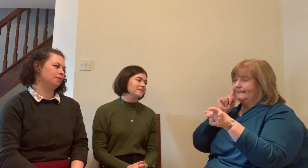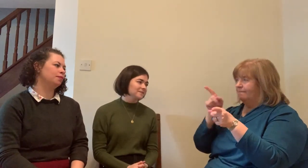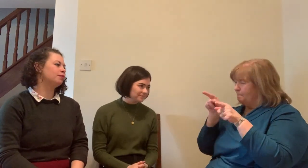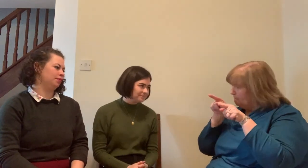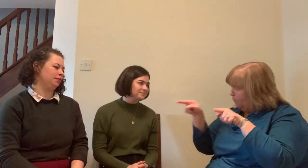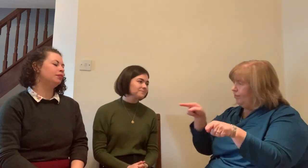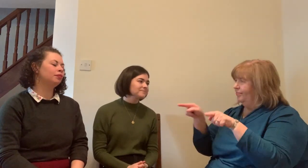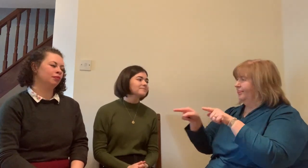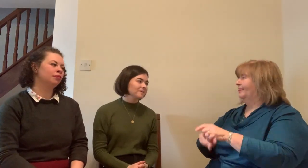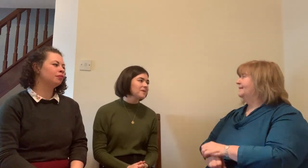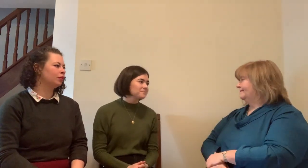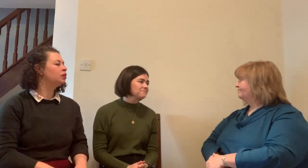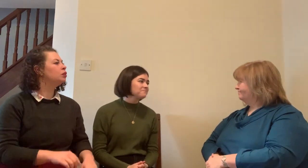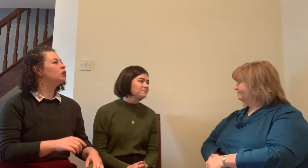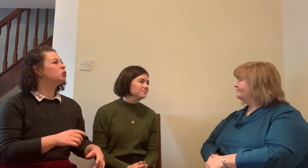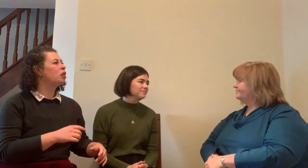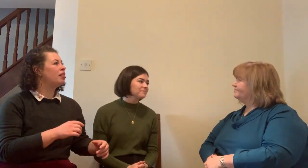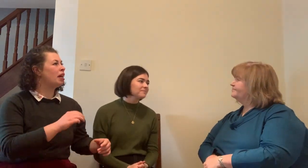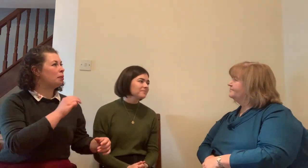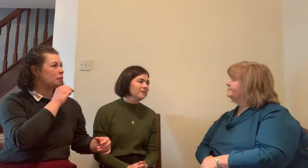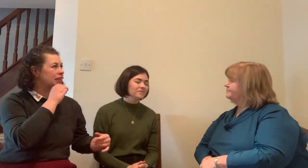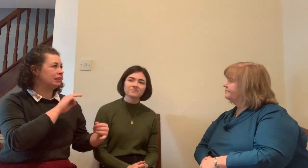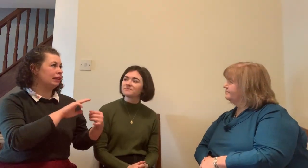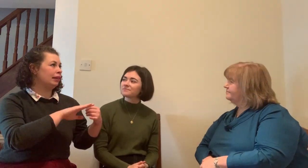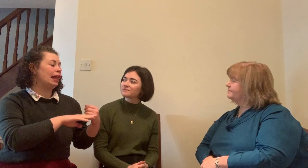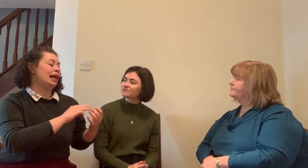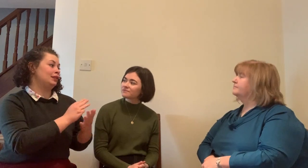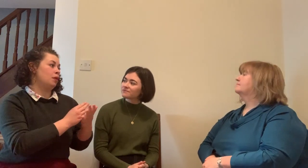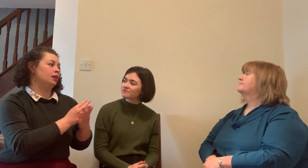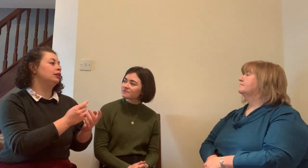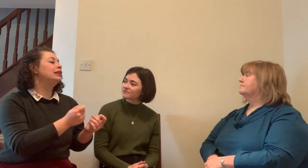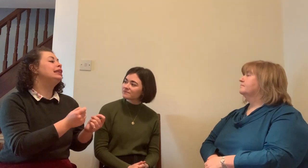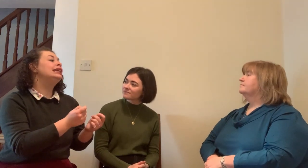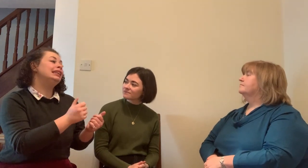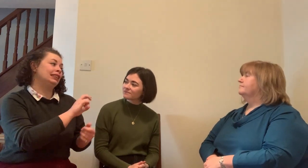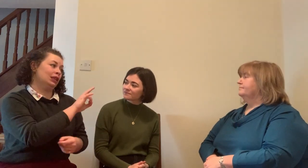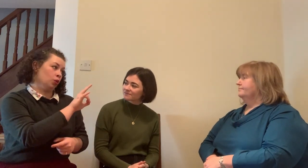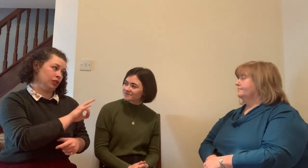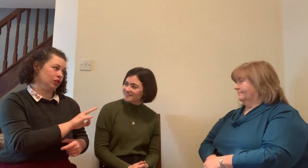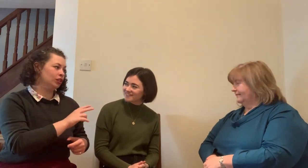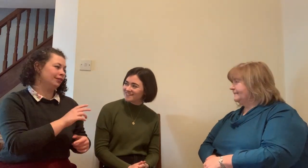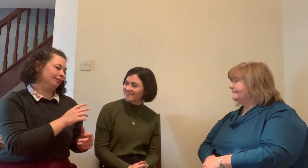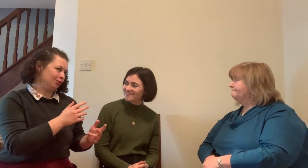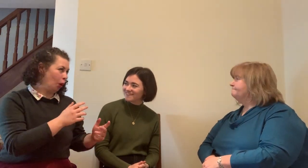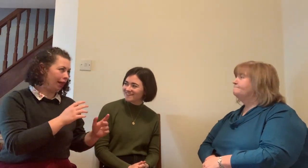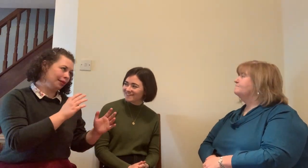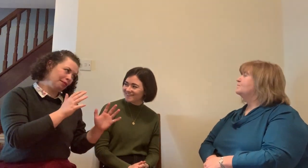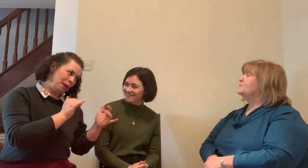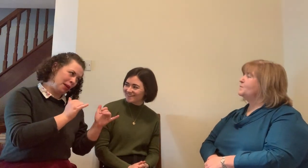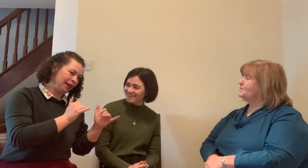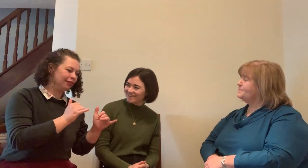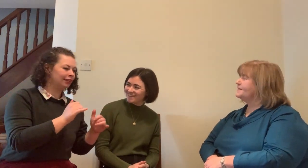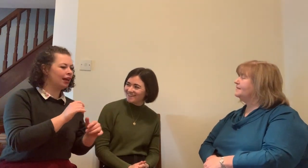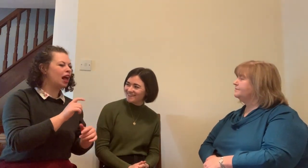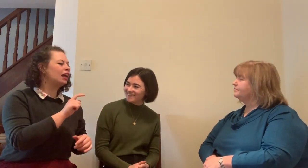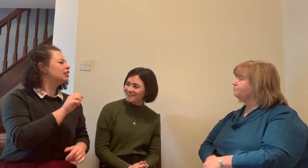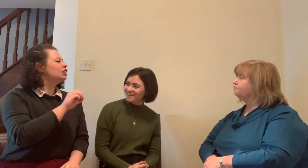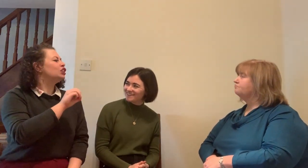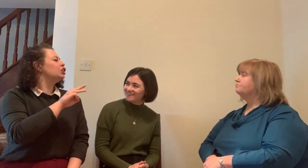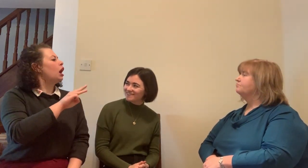deaf interpreters on television whereas in Ireland we nearly do it softly softly quietly quietly so I'm happy for this opportunity for